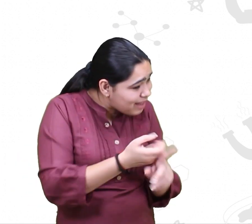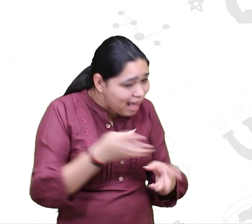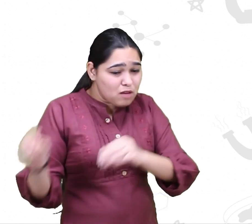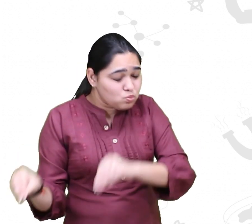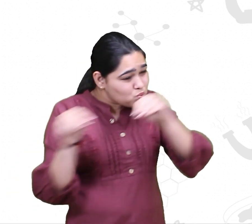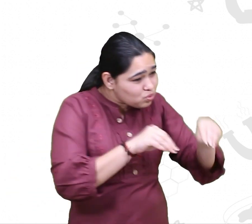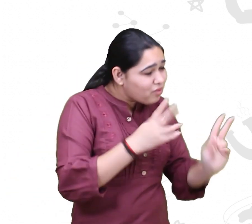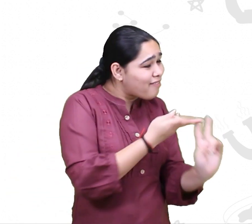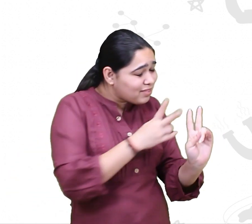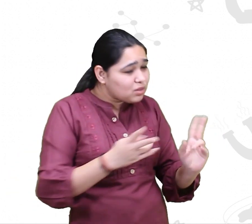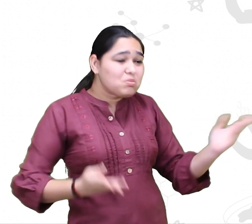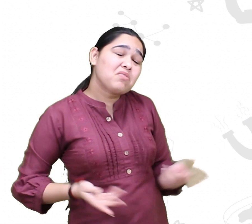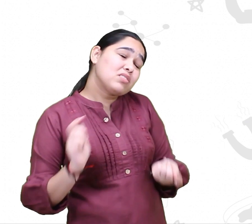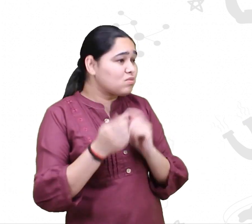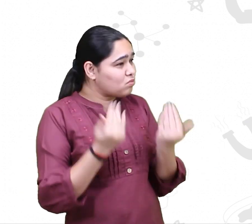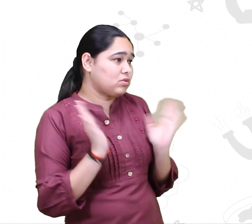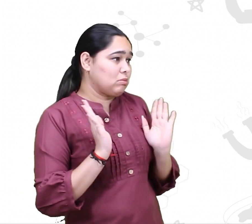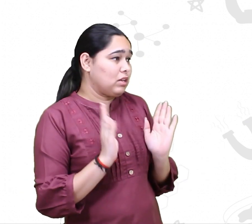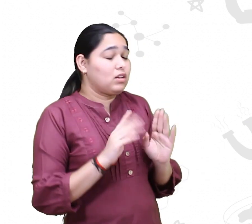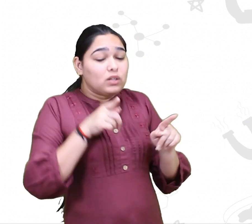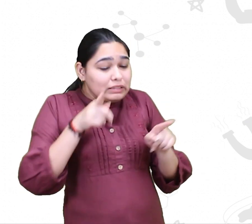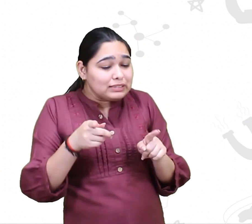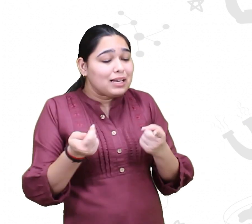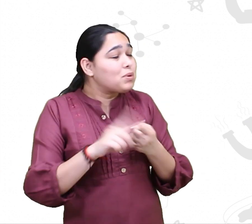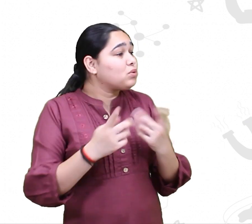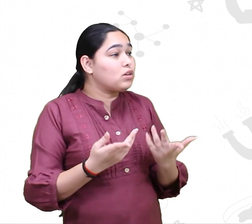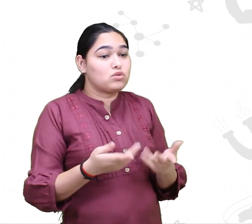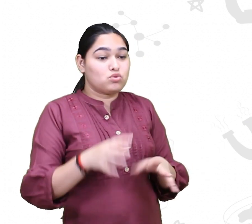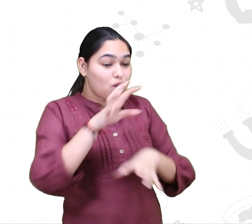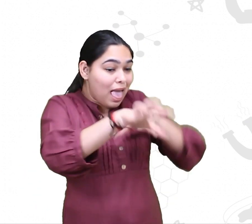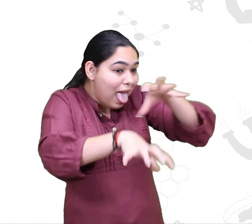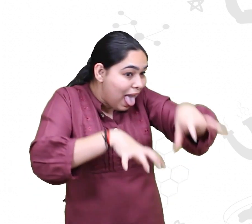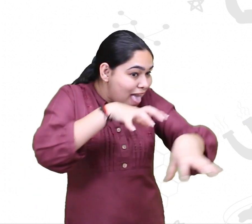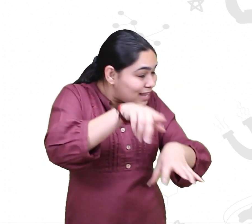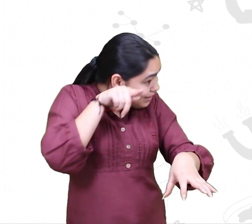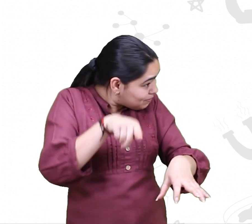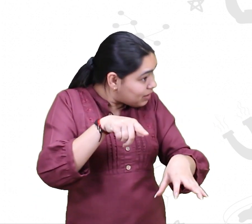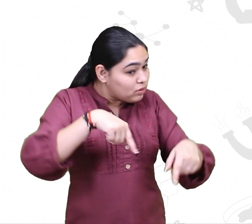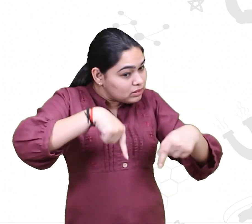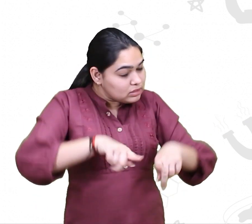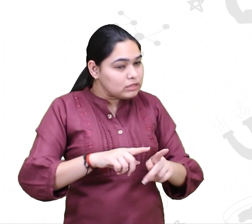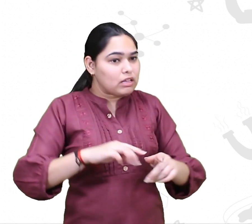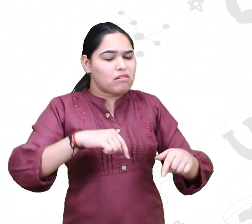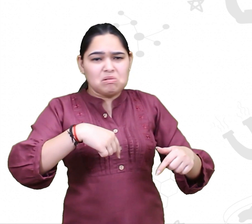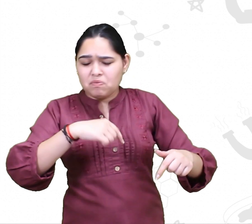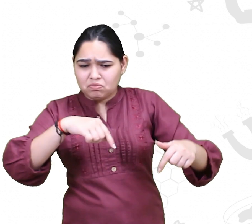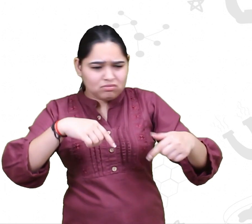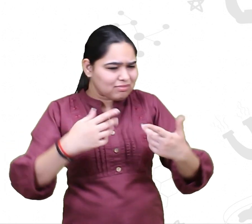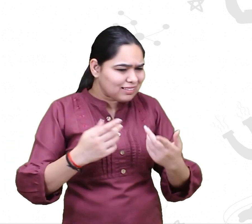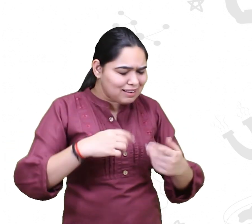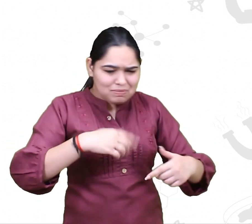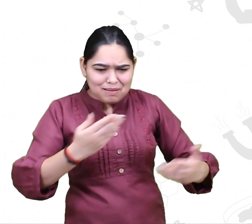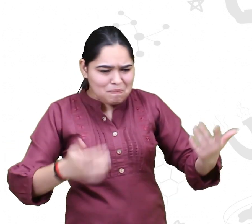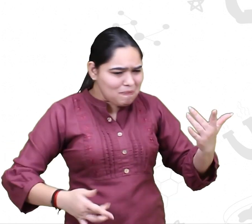message or it's a connect for the primates, right? They're checking out, you know, what's happening to you, you know, are you okay and all those things.